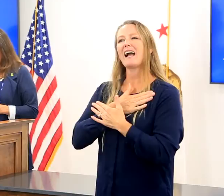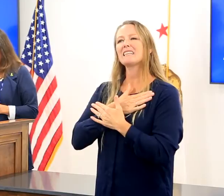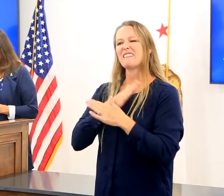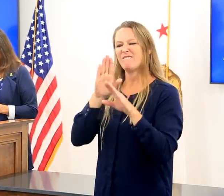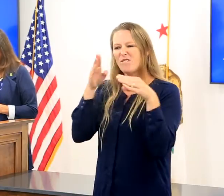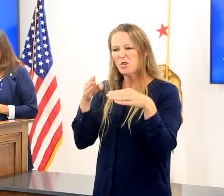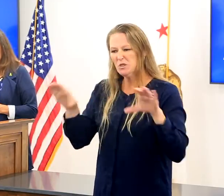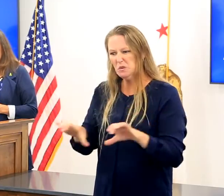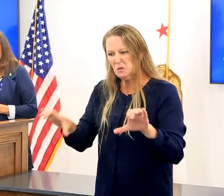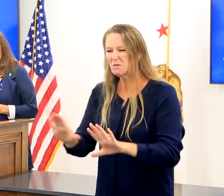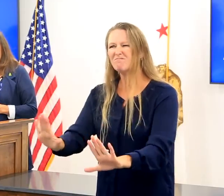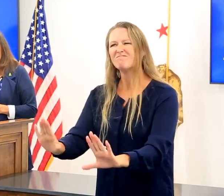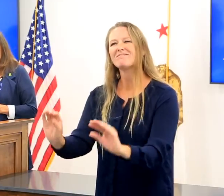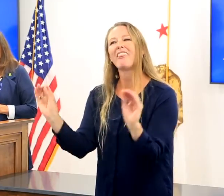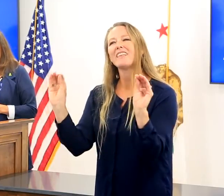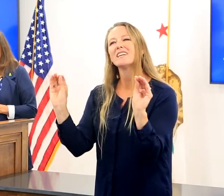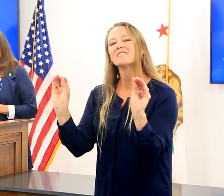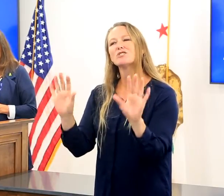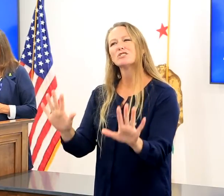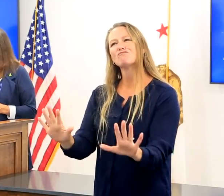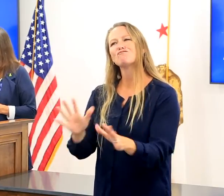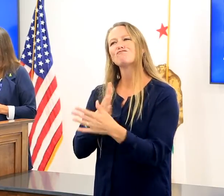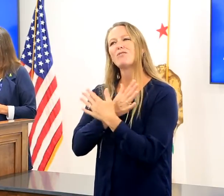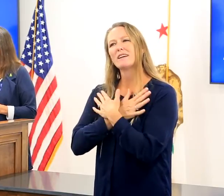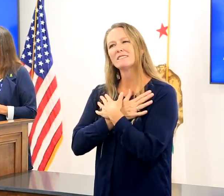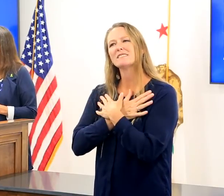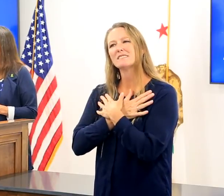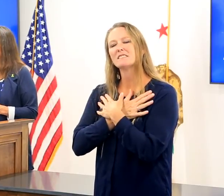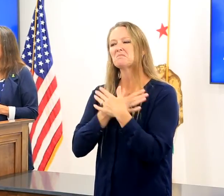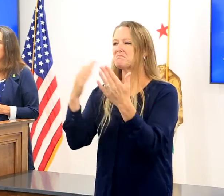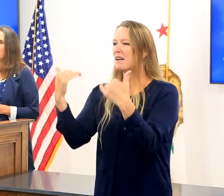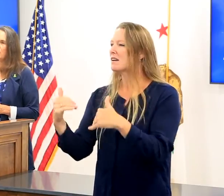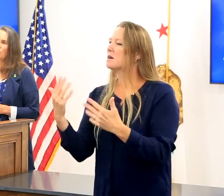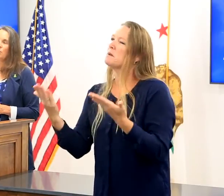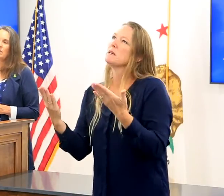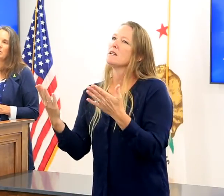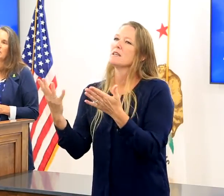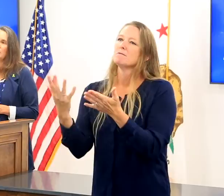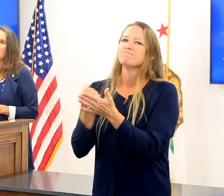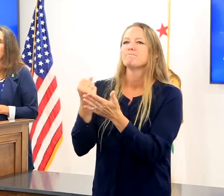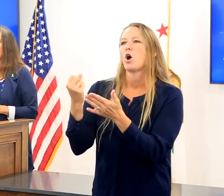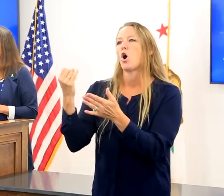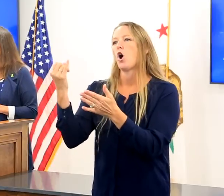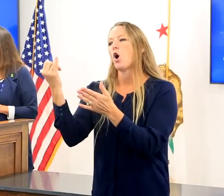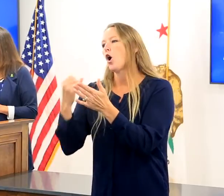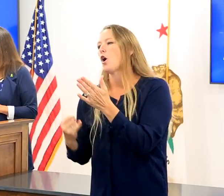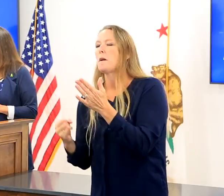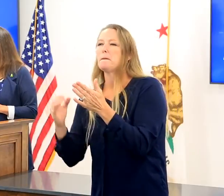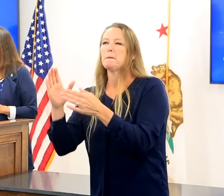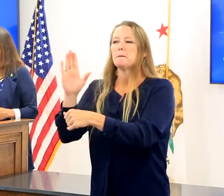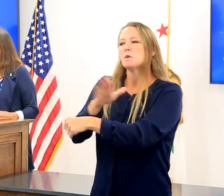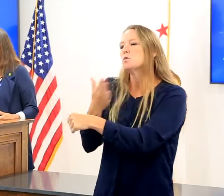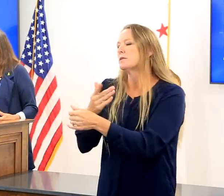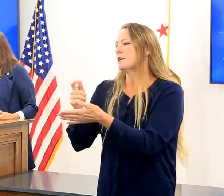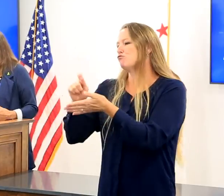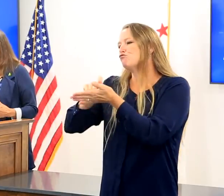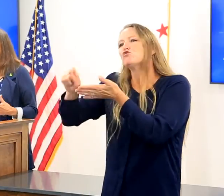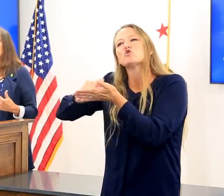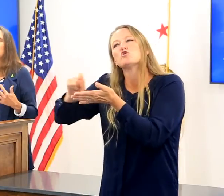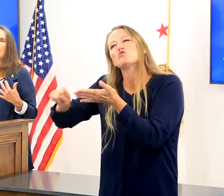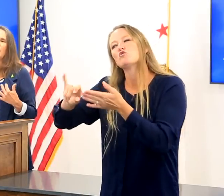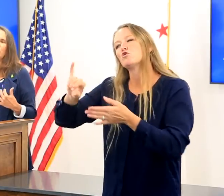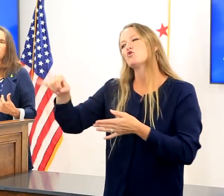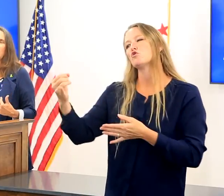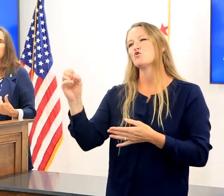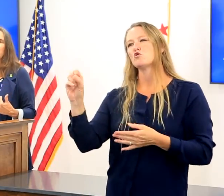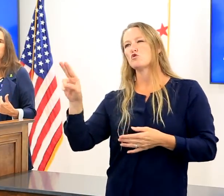Take care of your mind through creative outlets. Music, art, journaling, drawing. Give your mind a